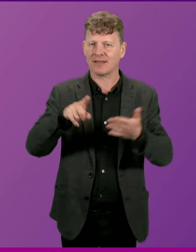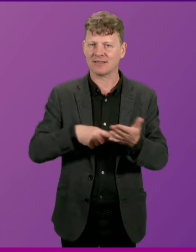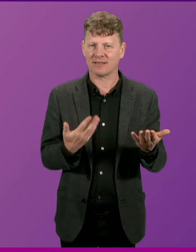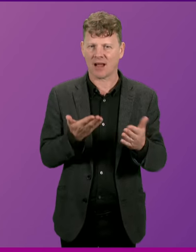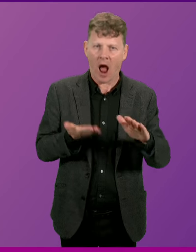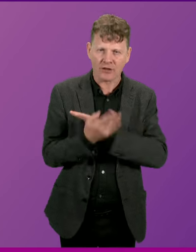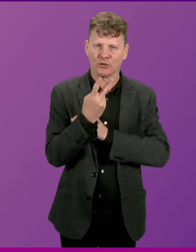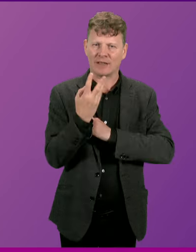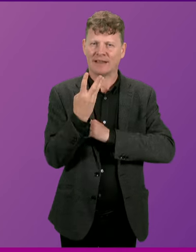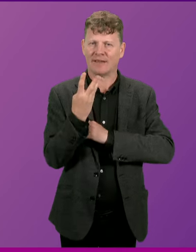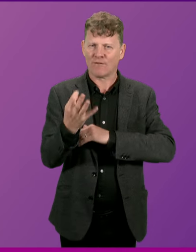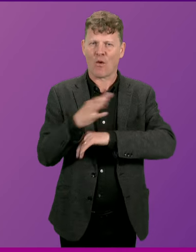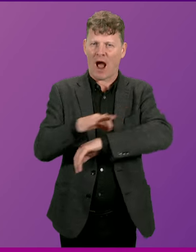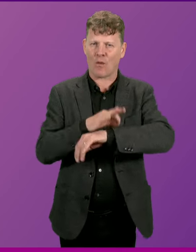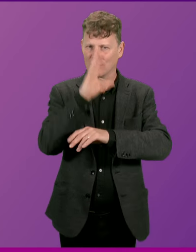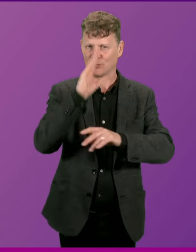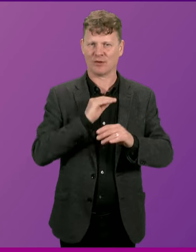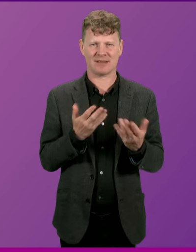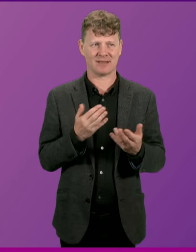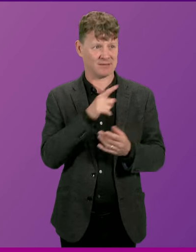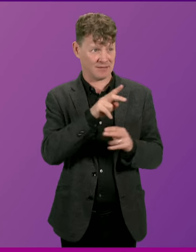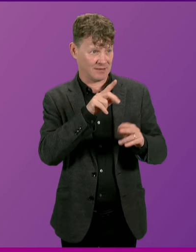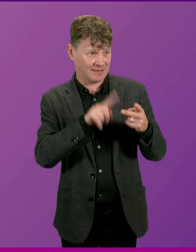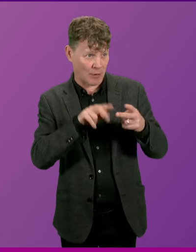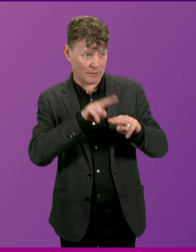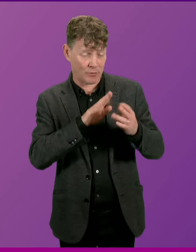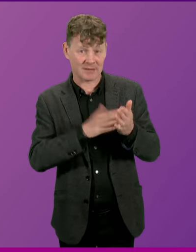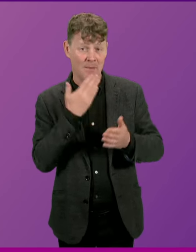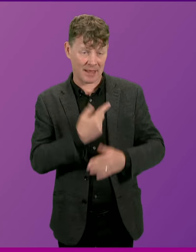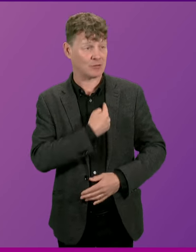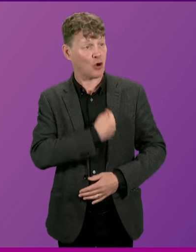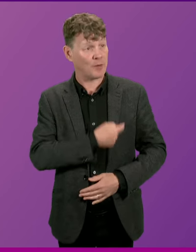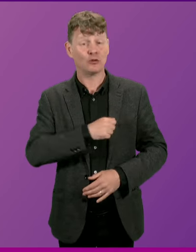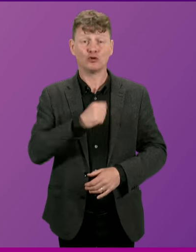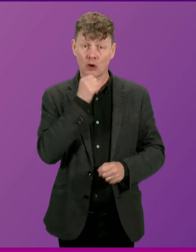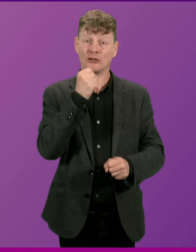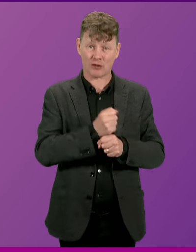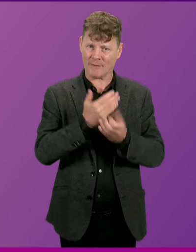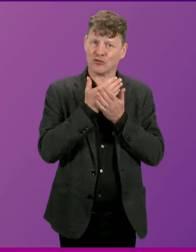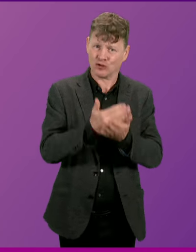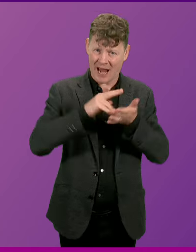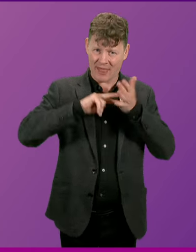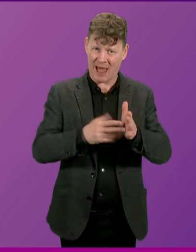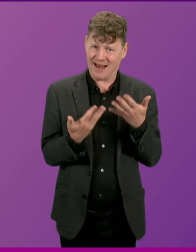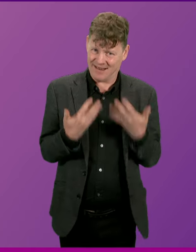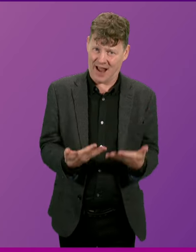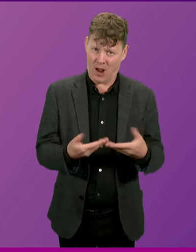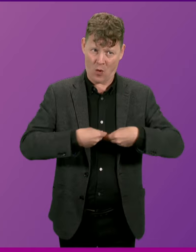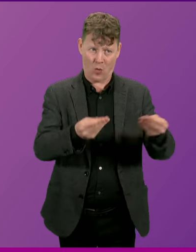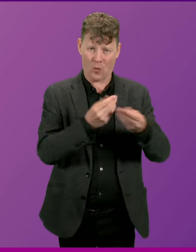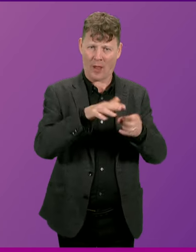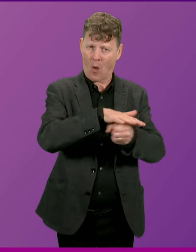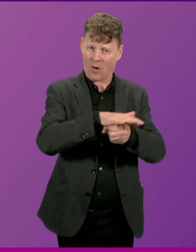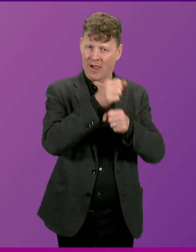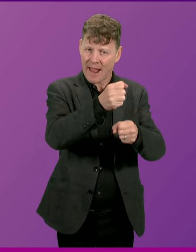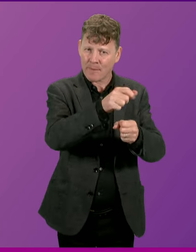So will the Deputy First Minister commit to ensuring that the Scottish Government shares the plan with local campaigners immediately? And will she also